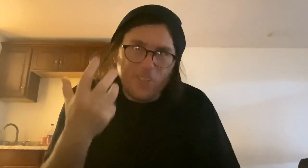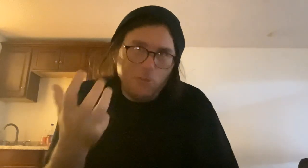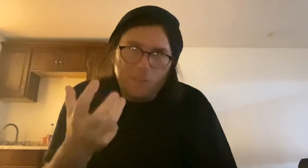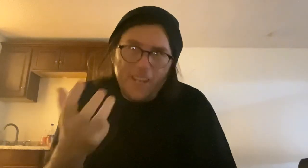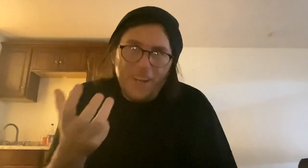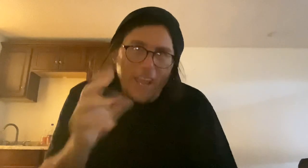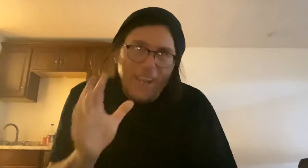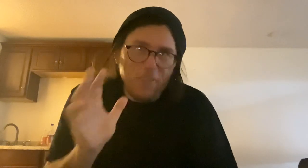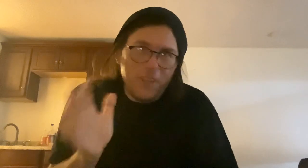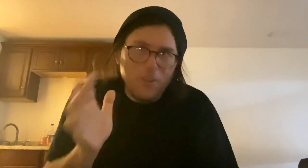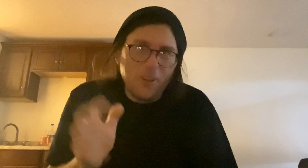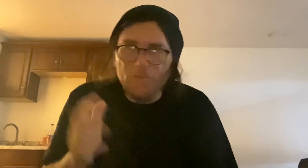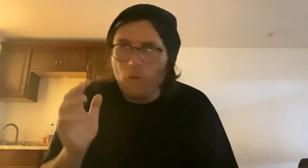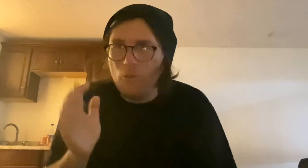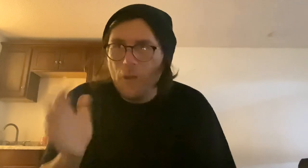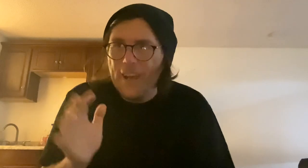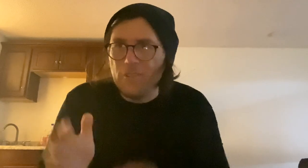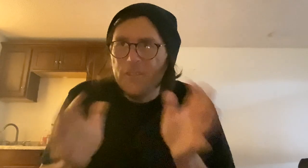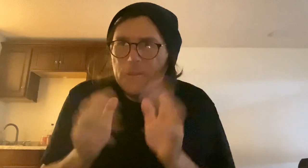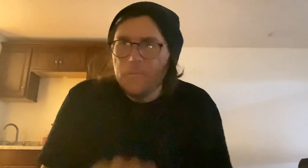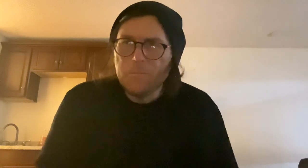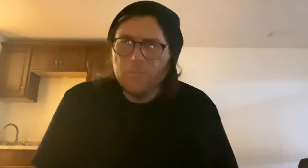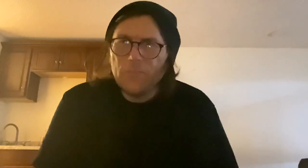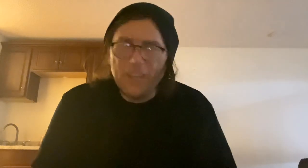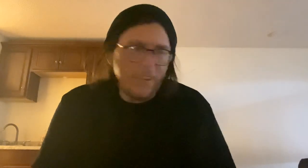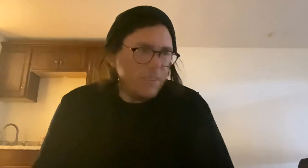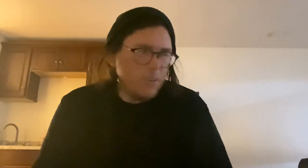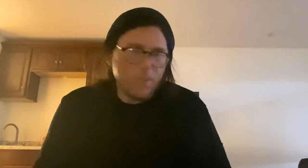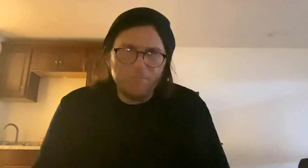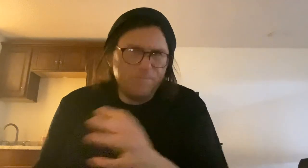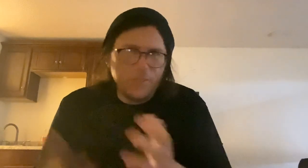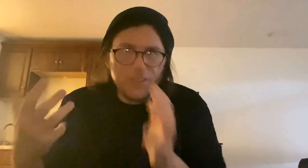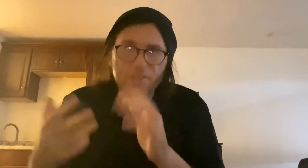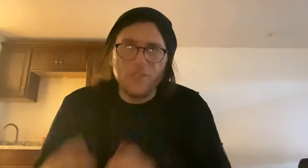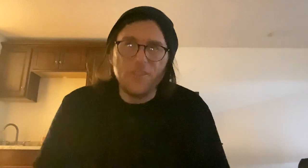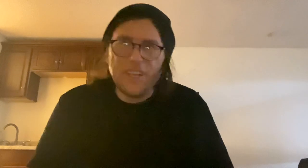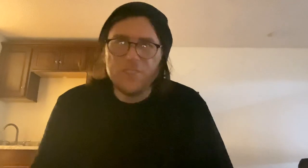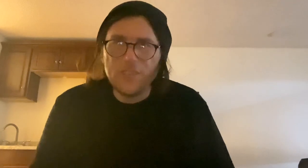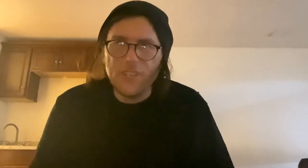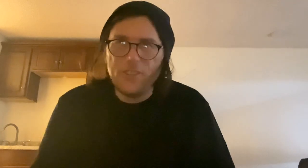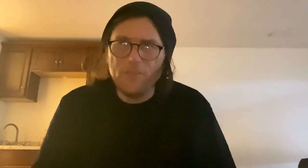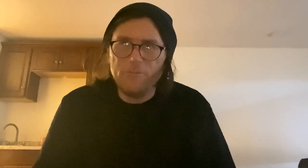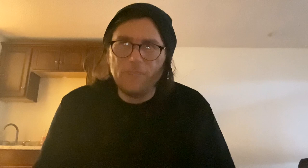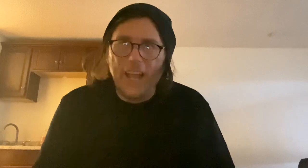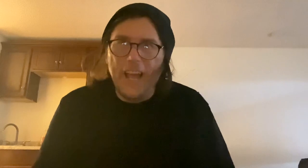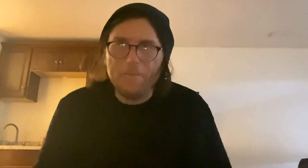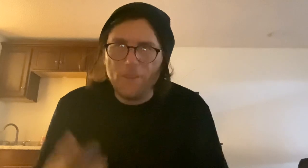kind of angle that you're looking for or whatever. Or, you know, or certain things you have in your